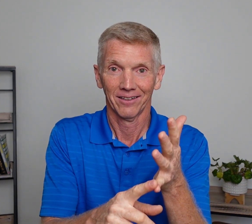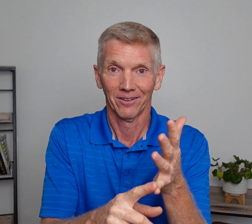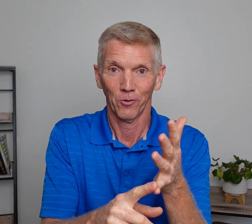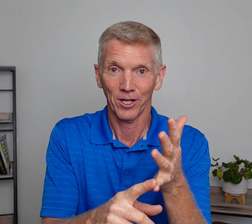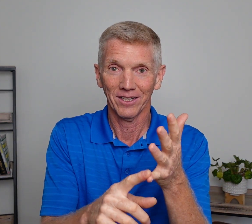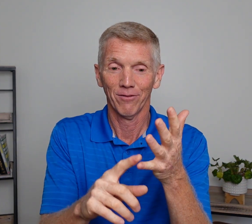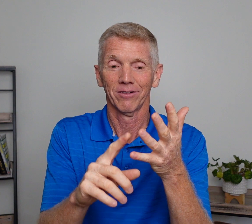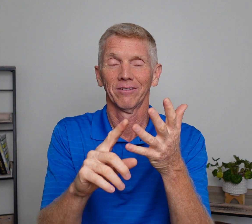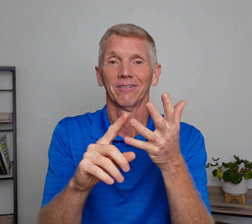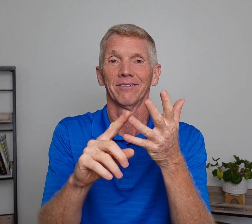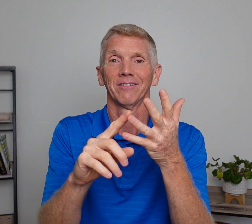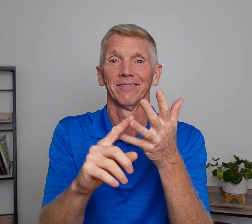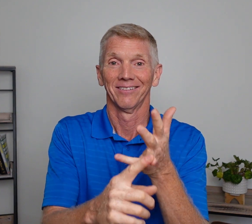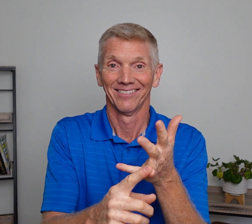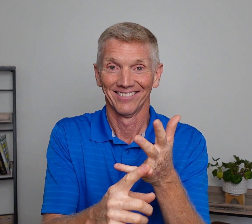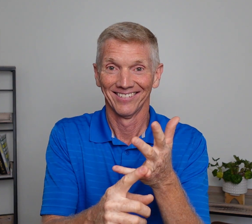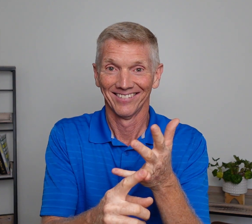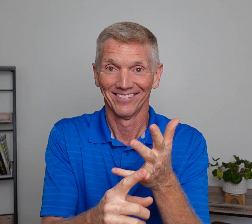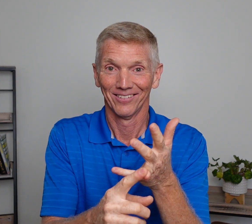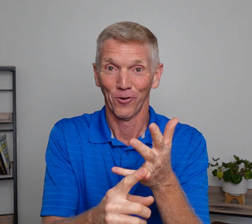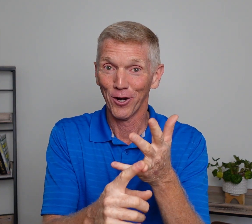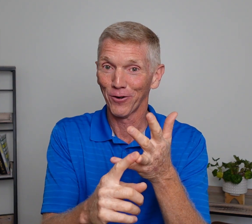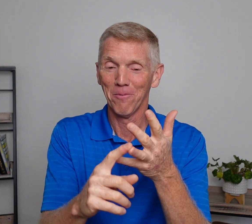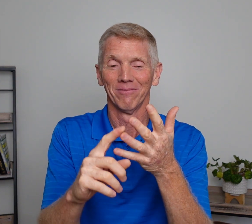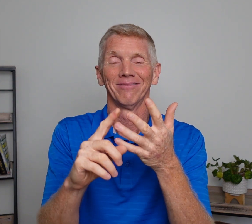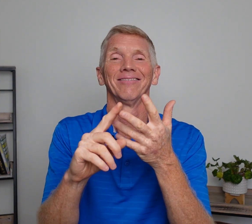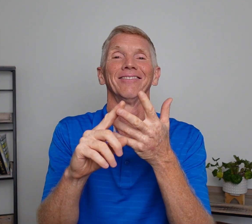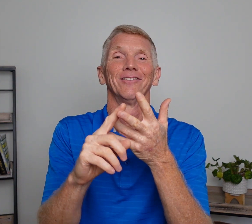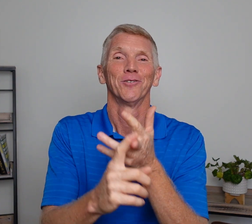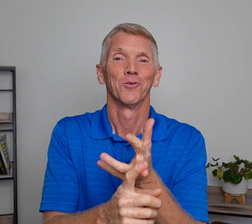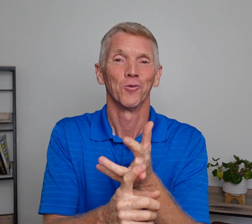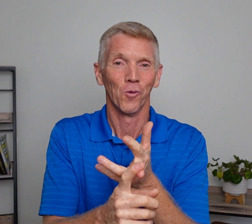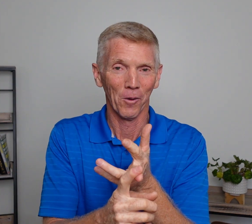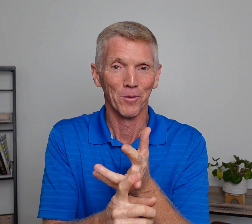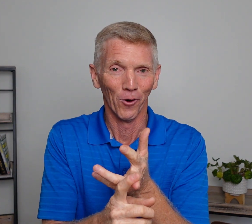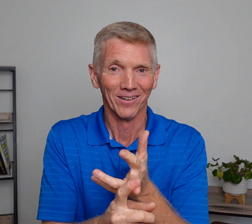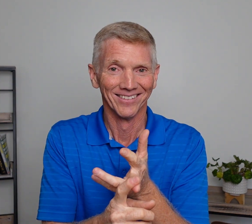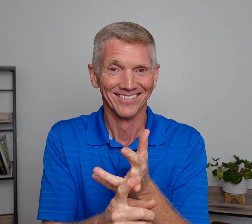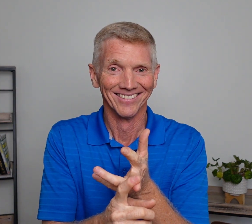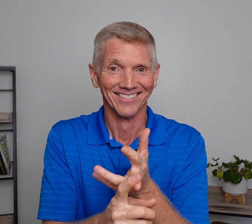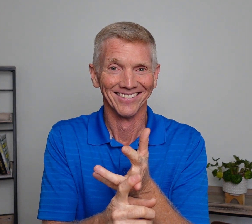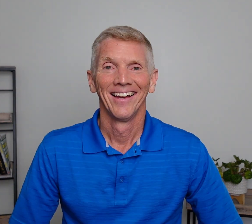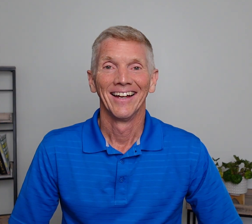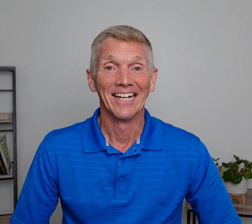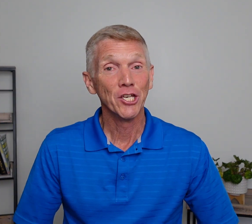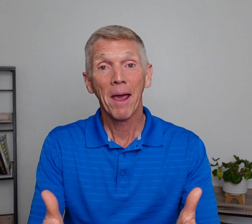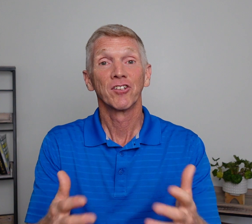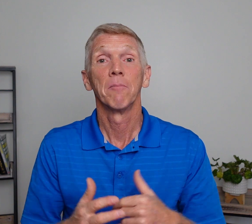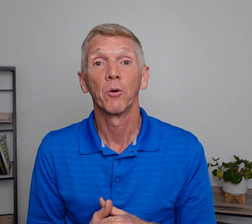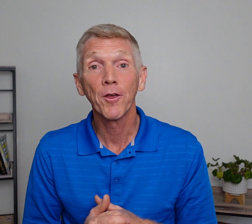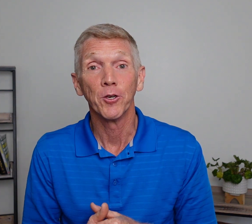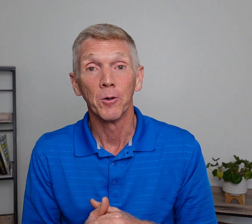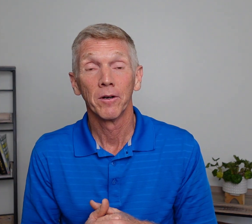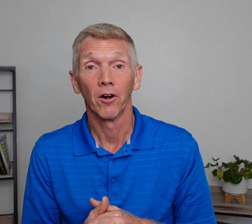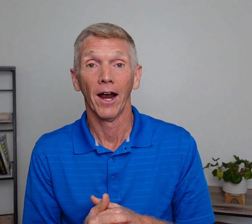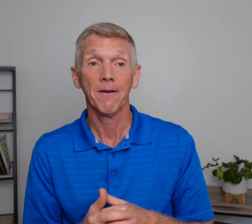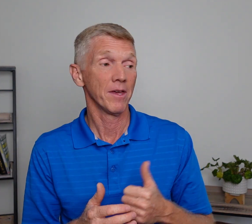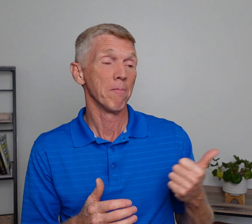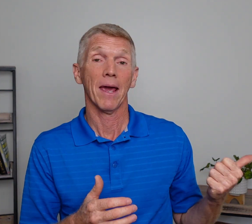Where do you live? Where are you from? Where were you born? Now, you may have someone with you, all right? It may